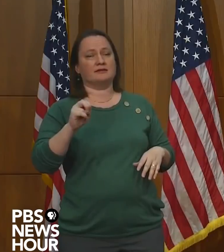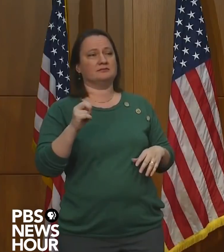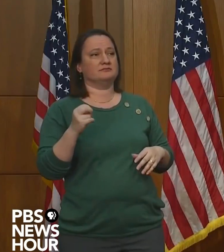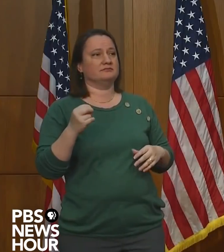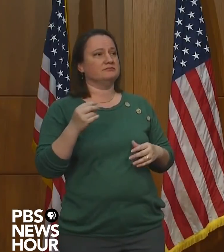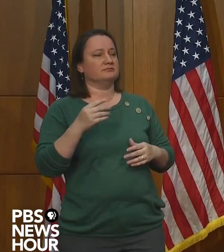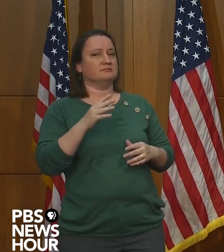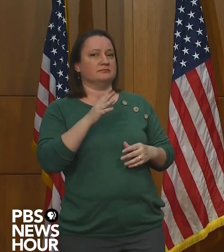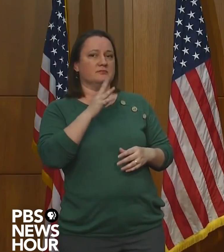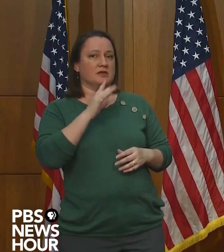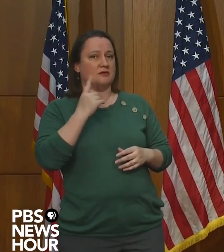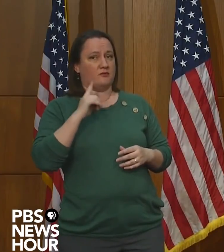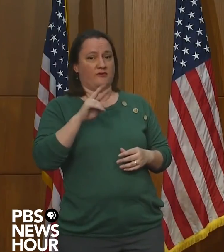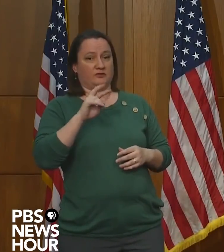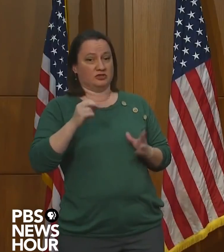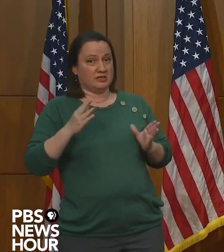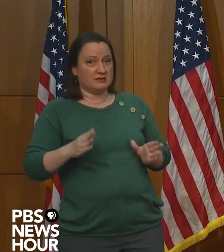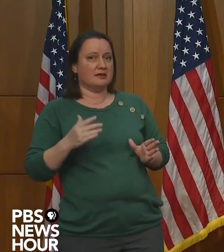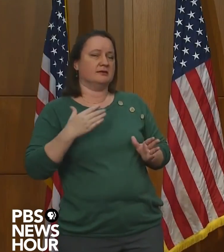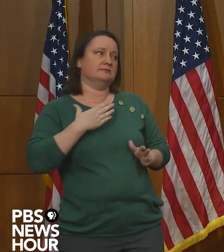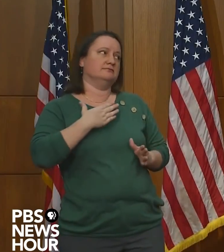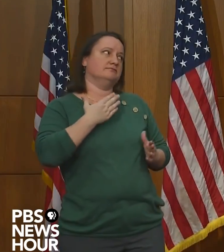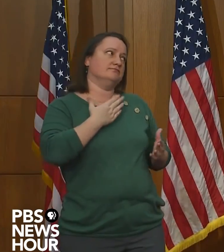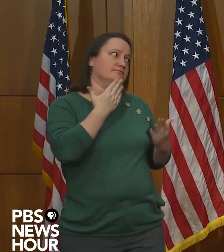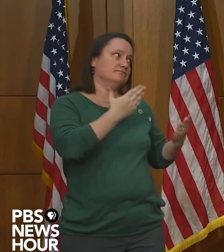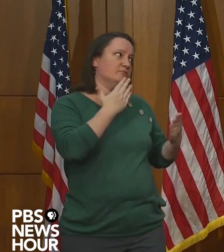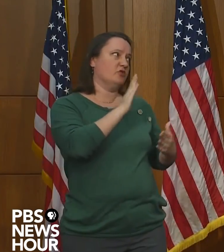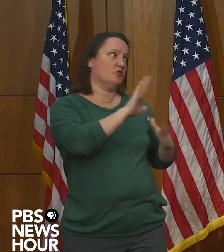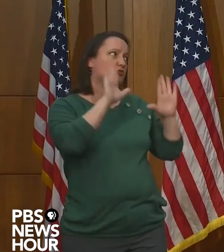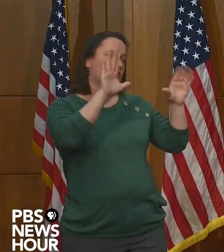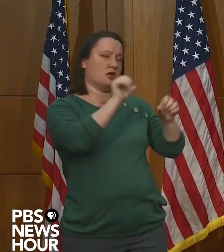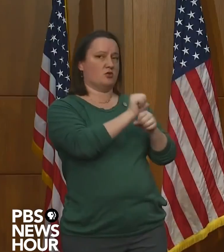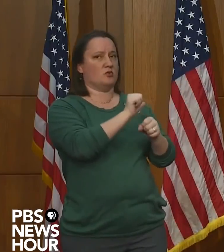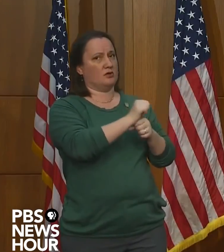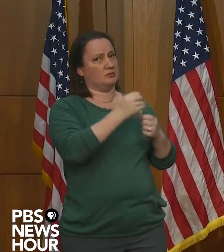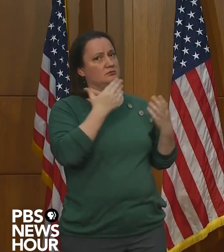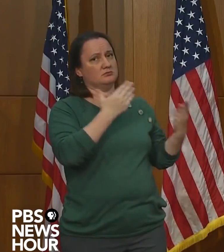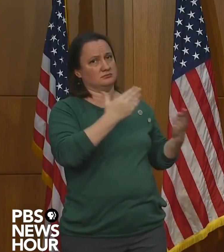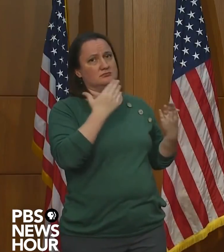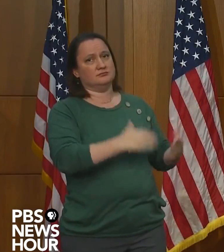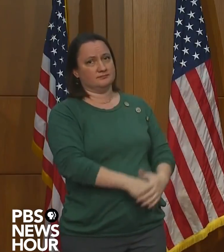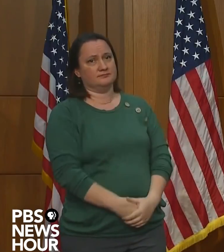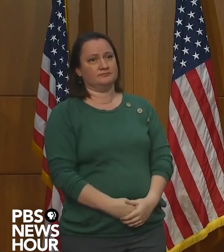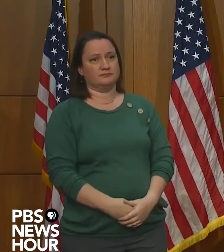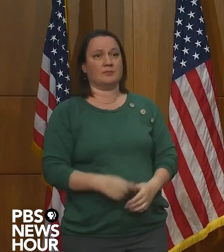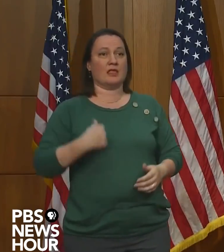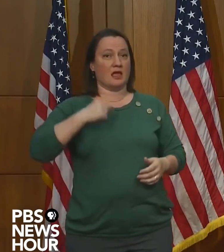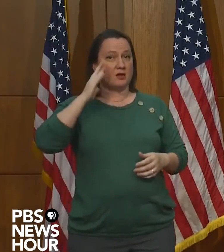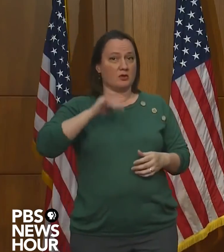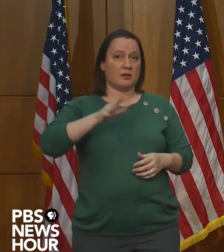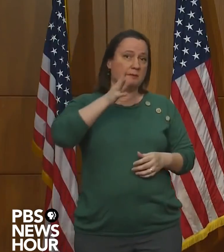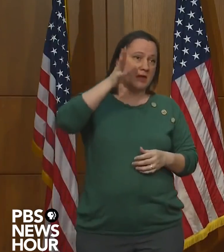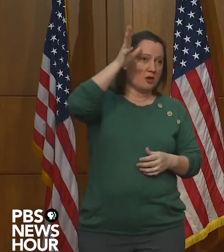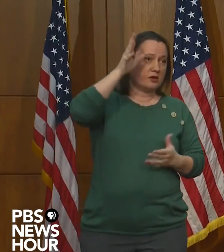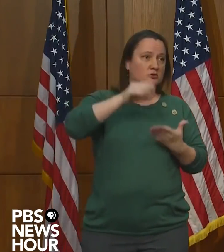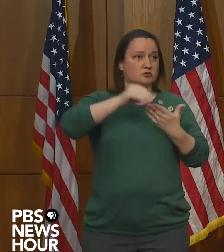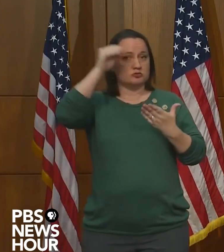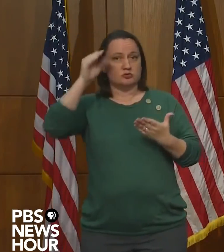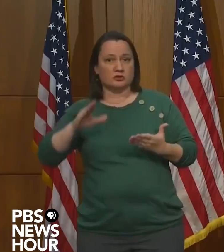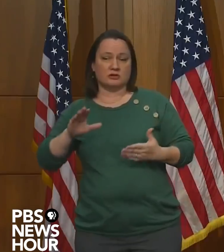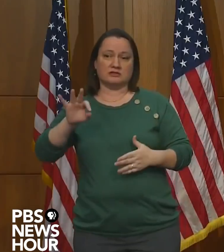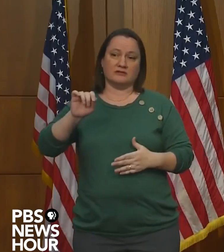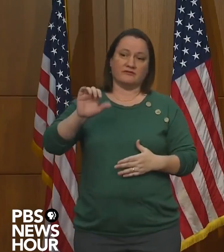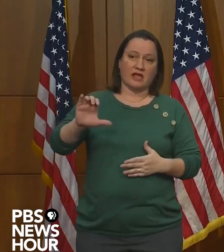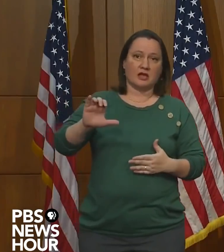behalf of Virginia to thank you for all of your great work. And I know that parents and students and faculty,